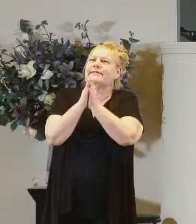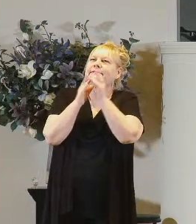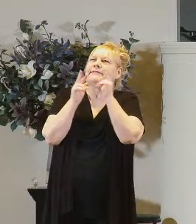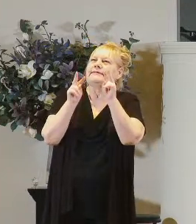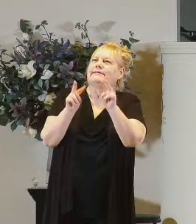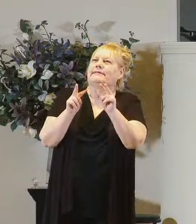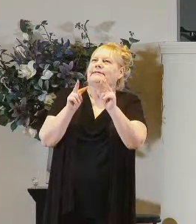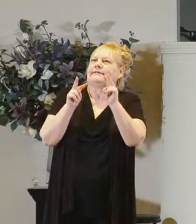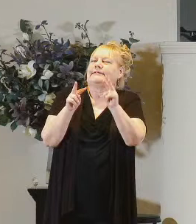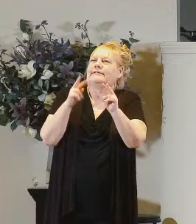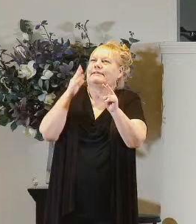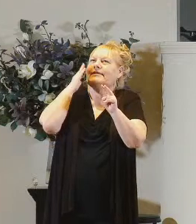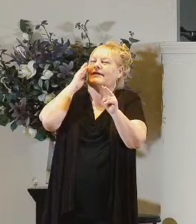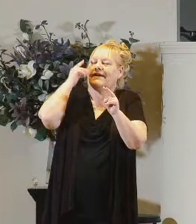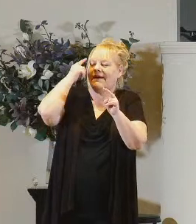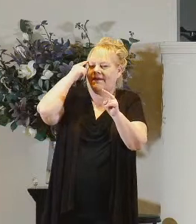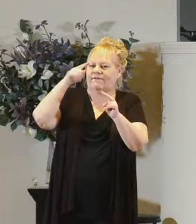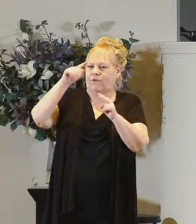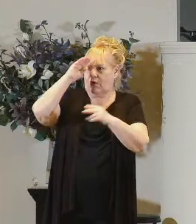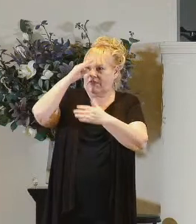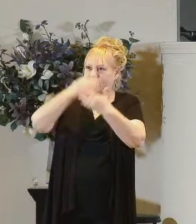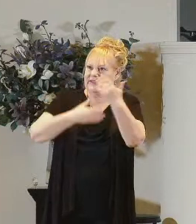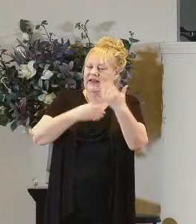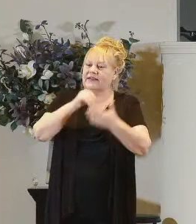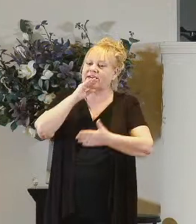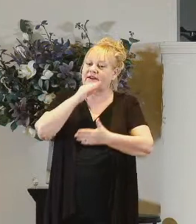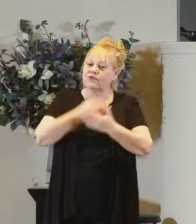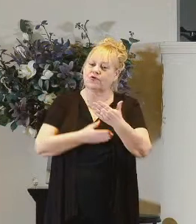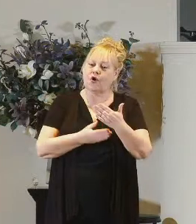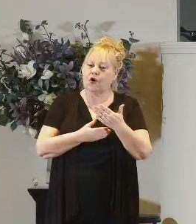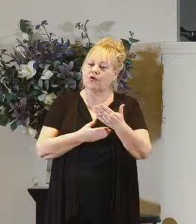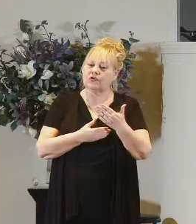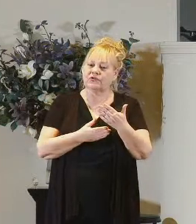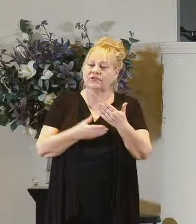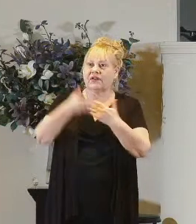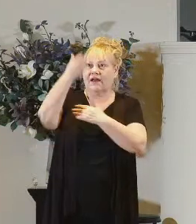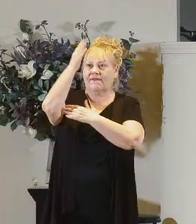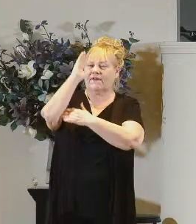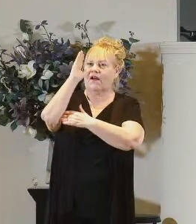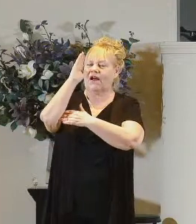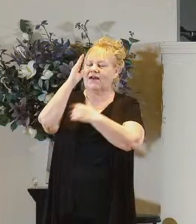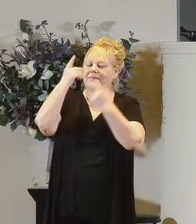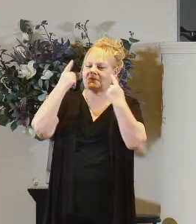of the sons and daughters of god